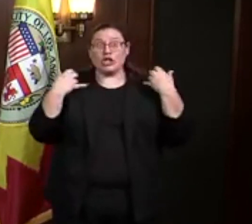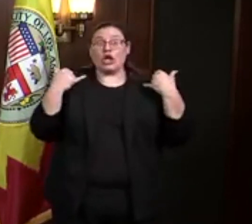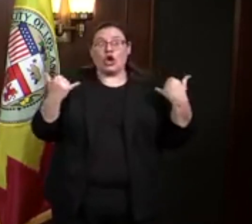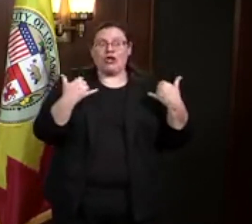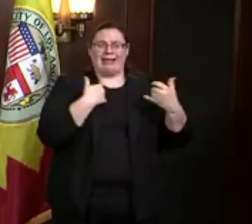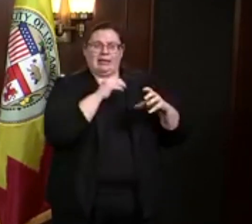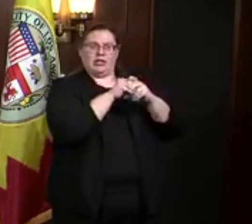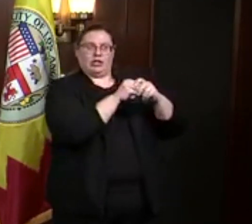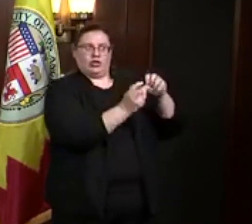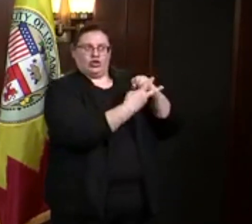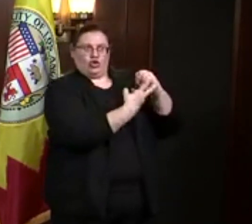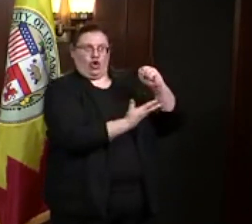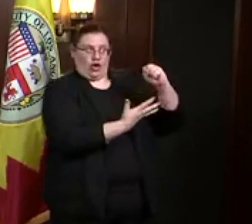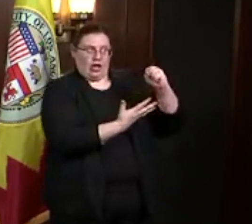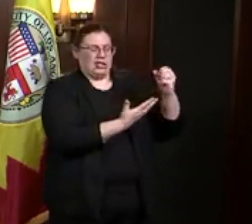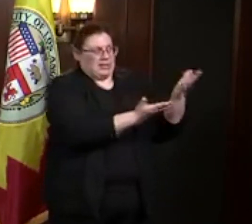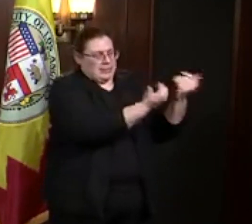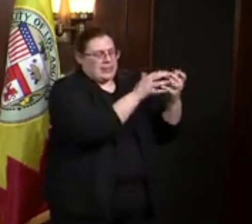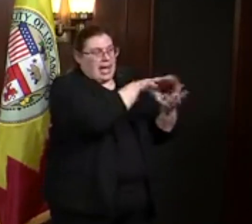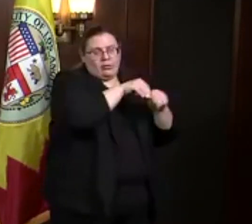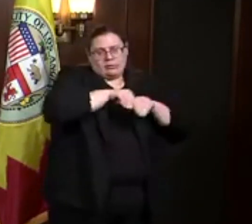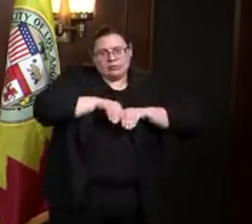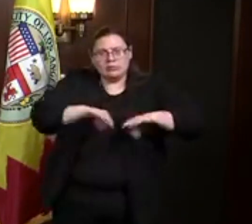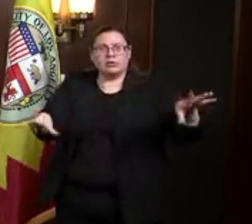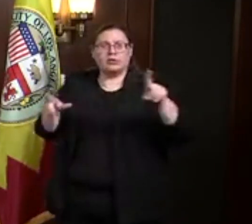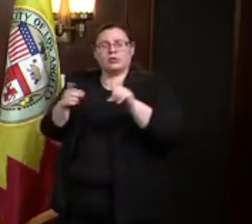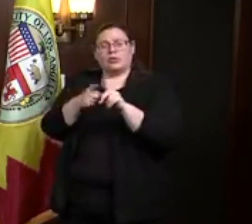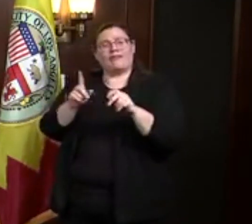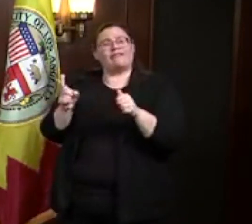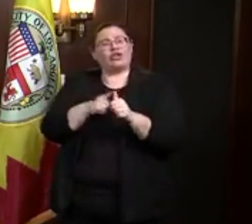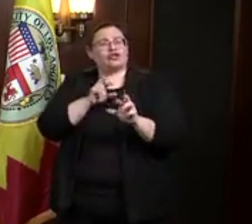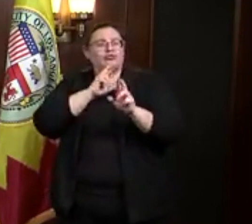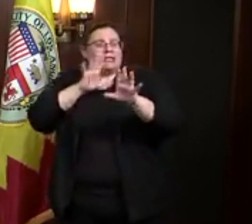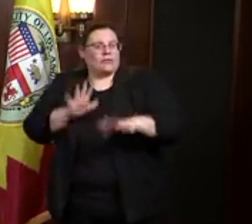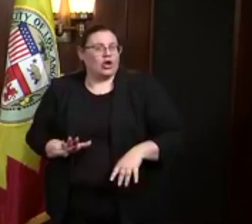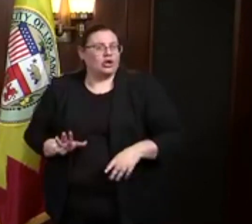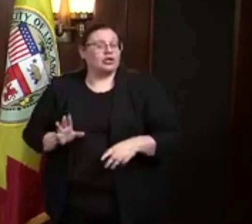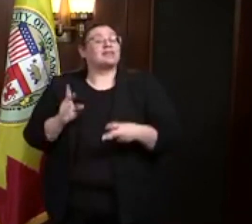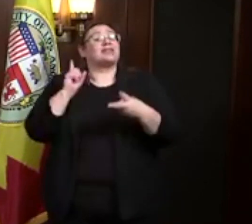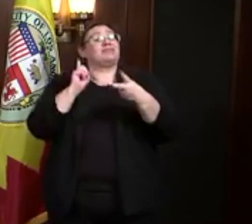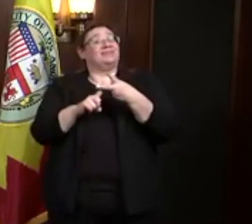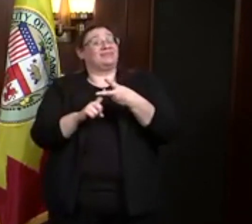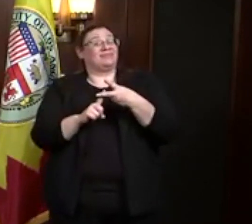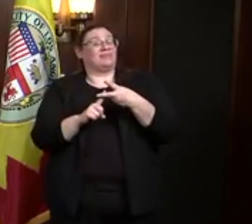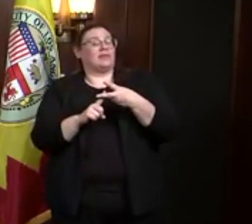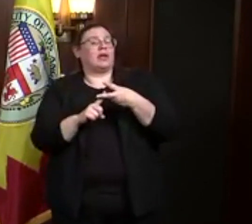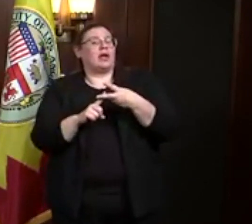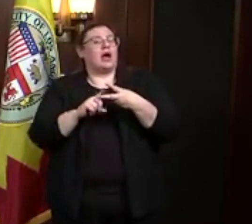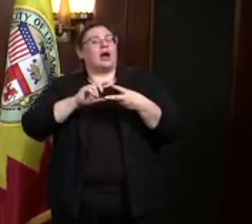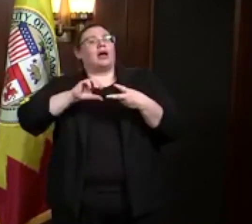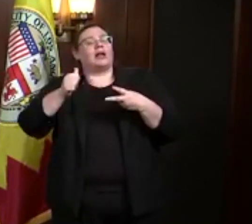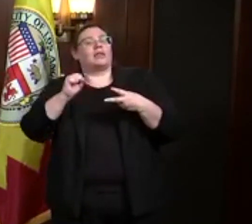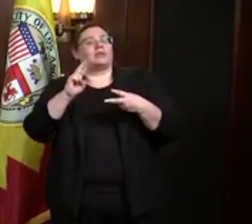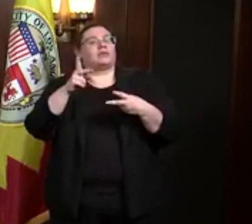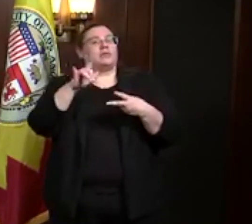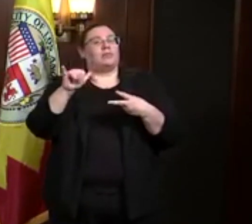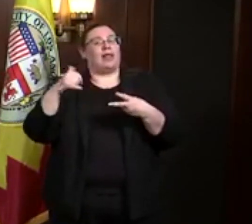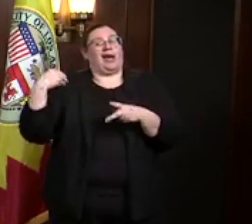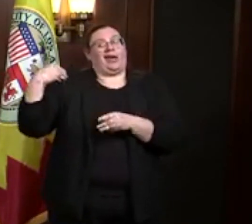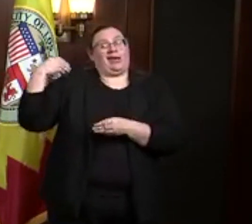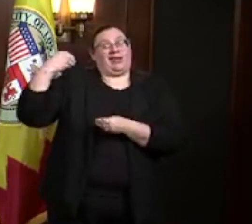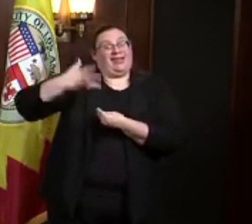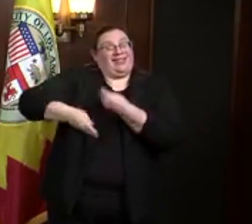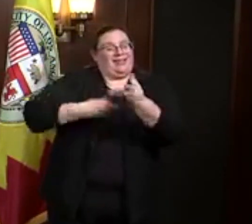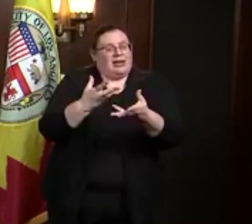storage out to our first responders, along with a second supply chain to help our hospitals get